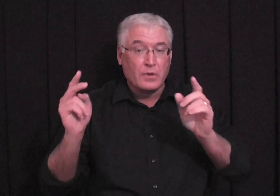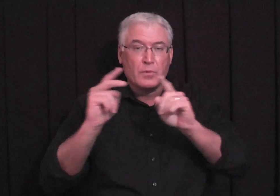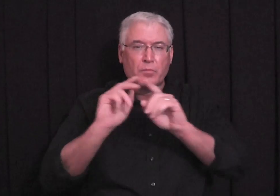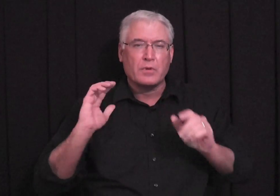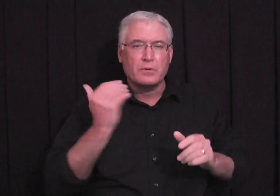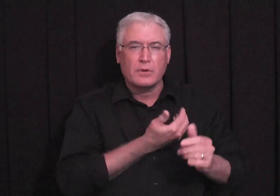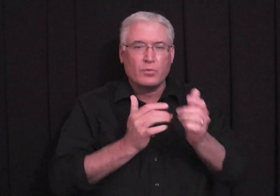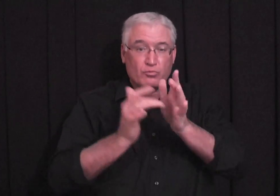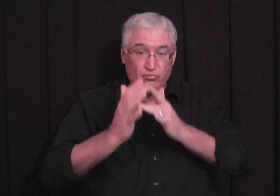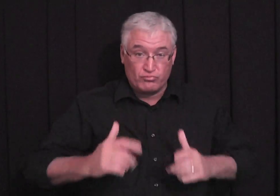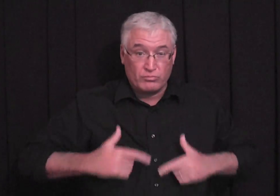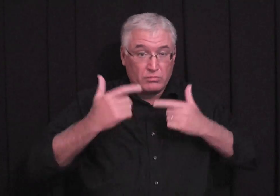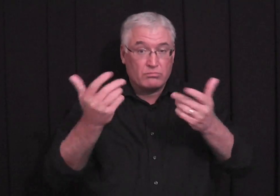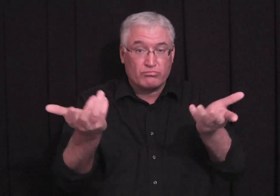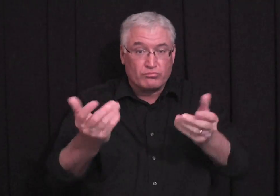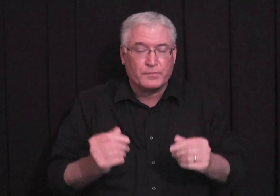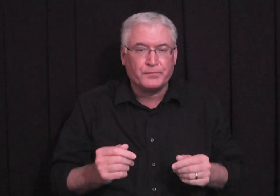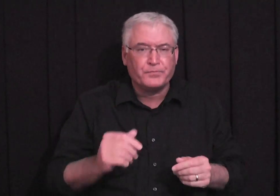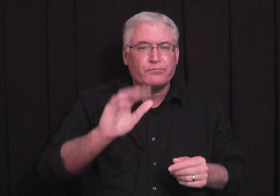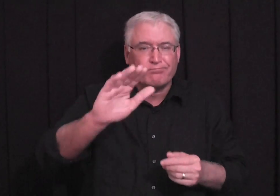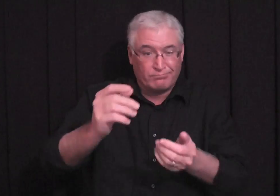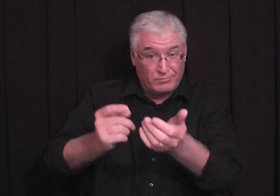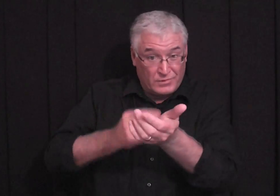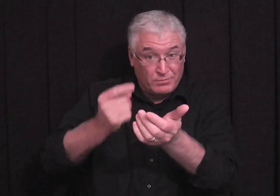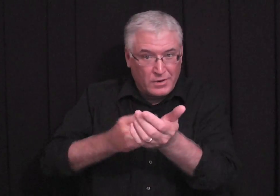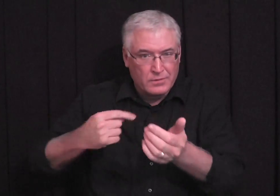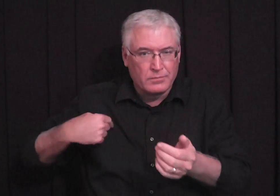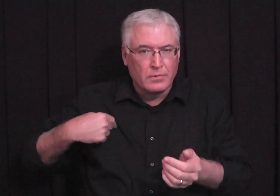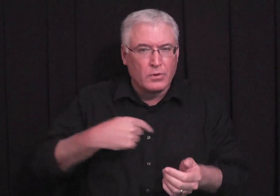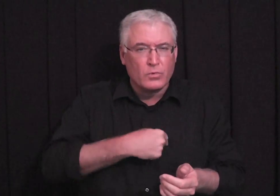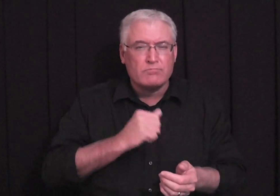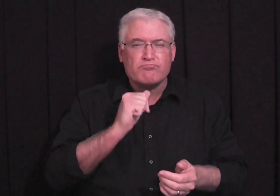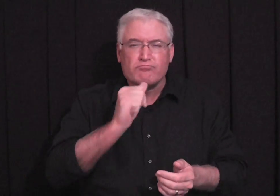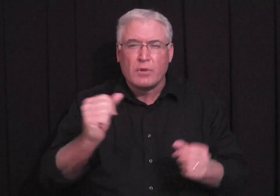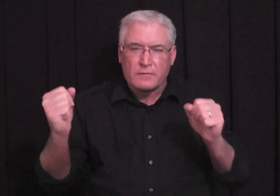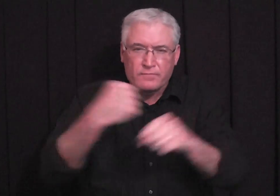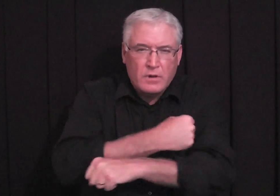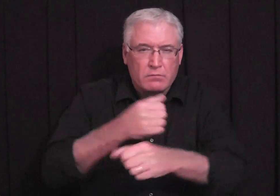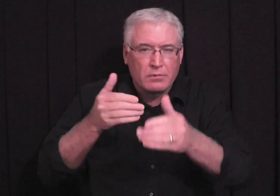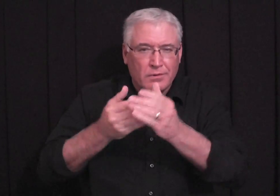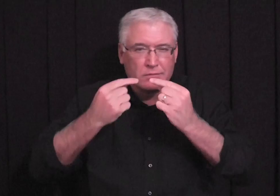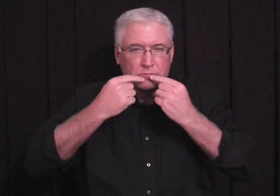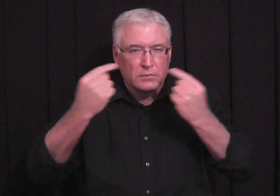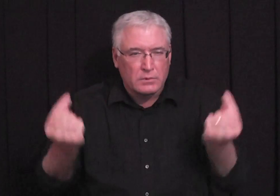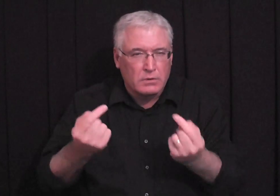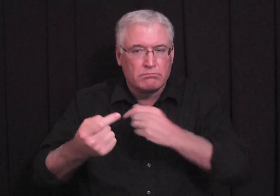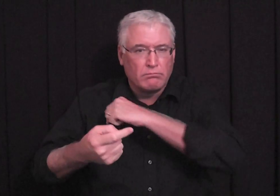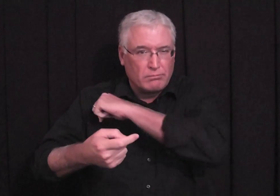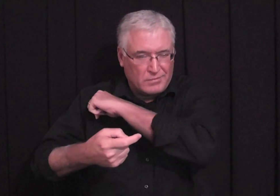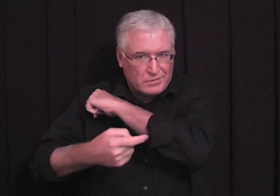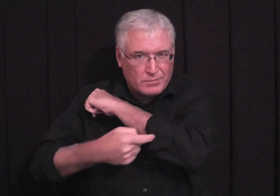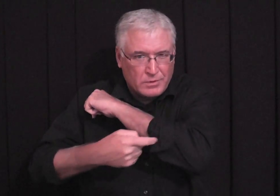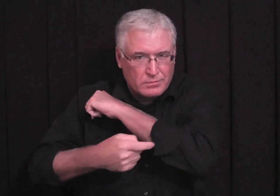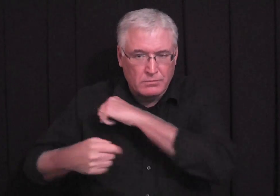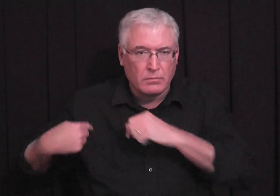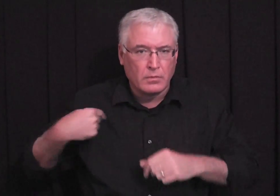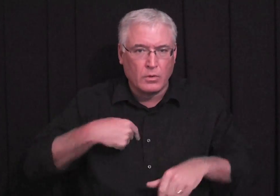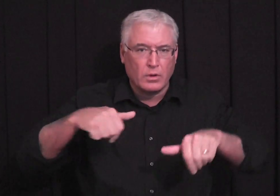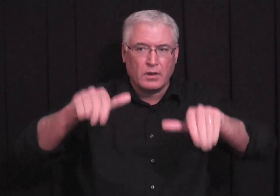Now, let's apply this to our Christian life. You know, sometimes we're not fighting against sin. We're not trying